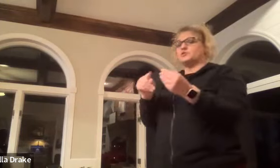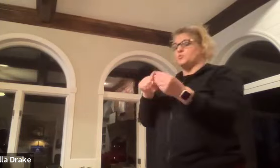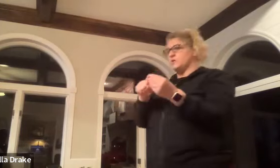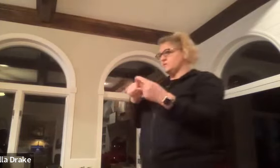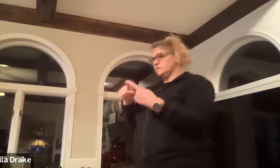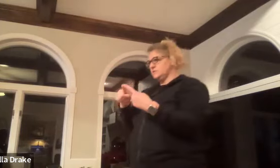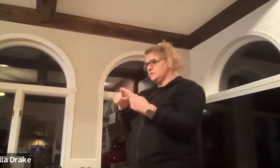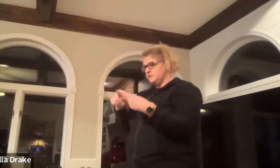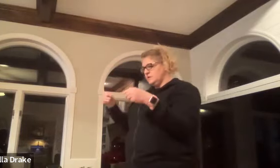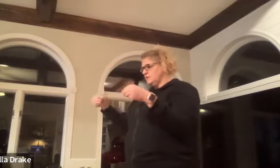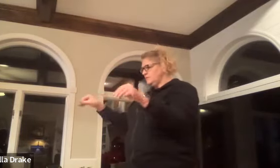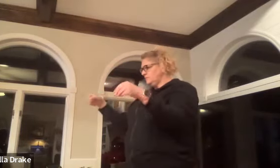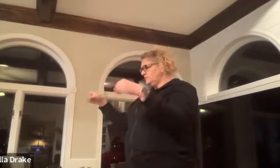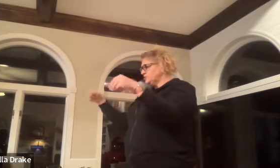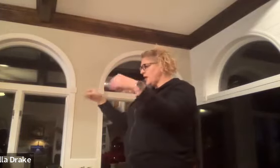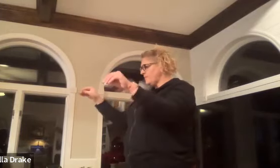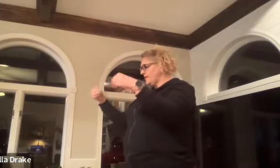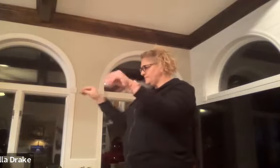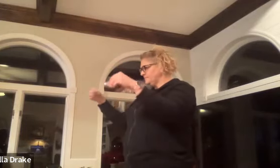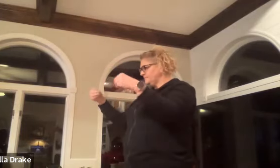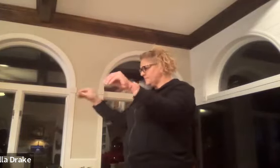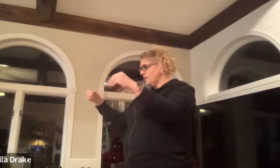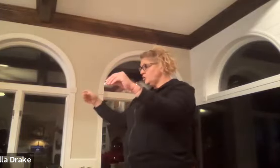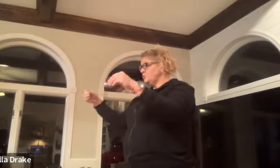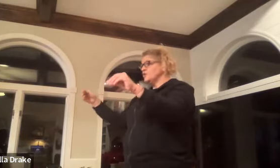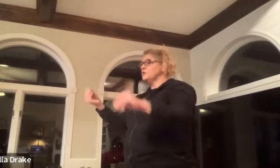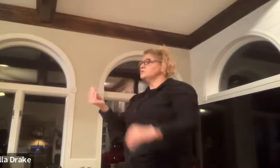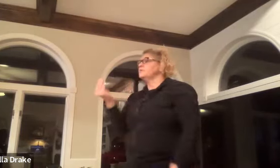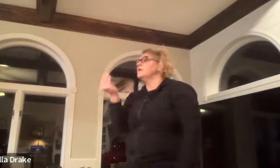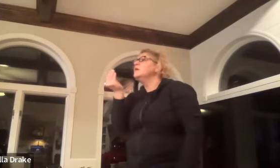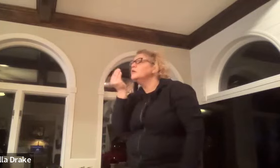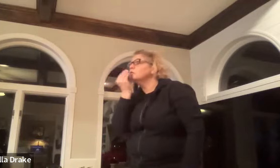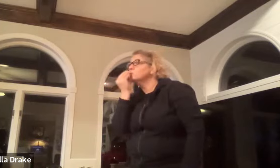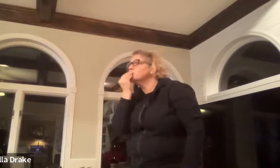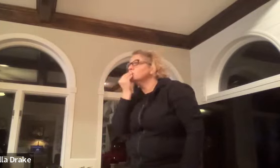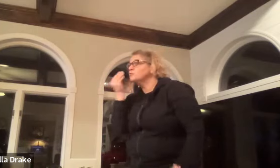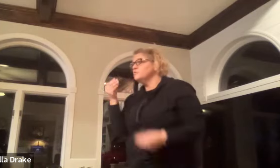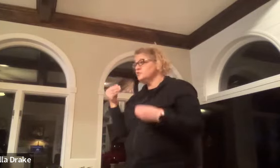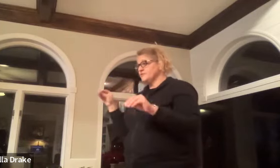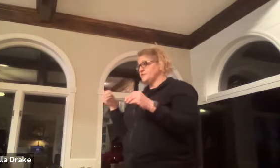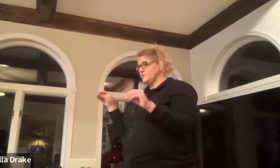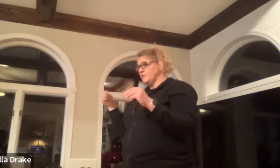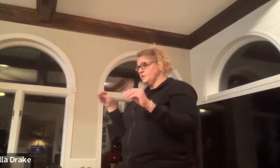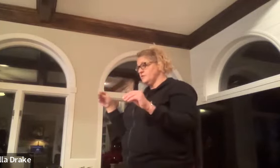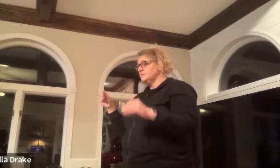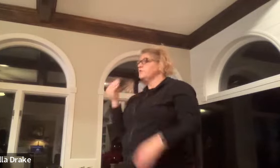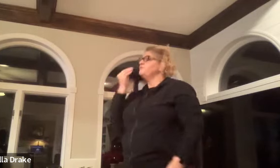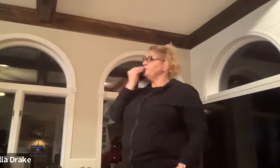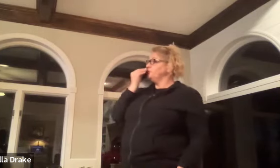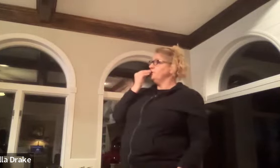you can go to the grocery store so food